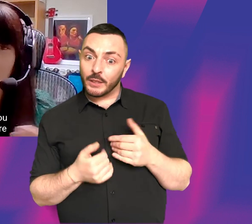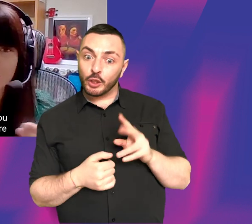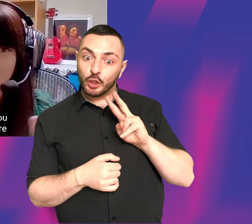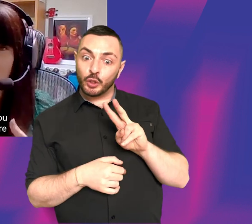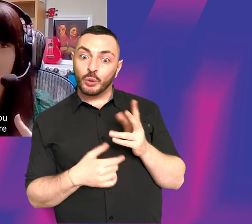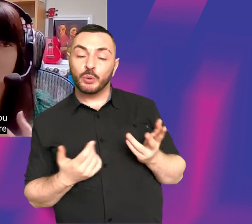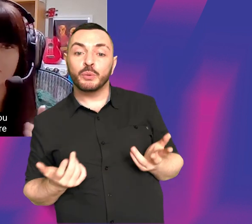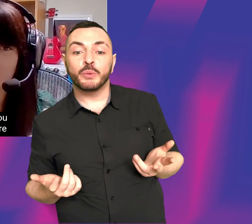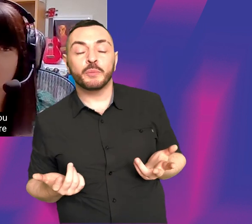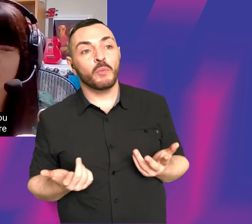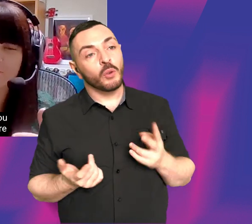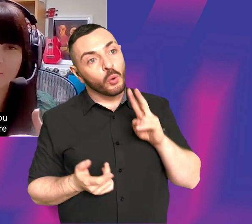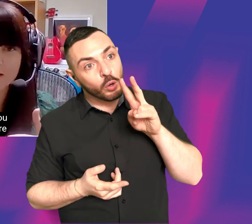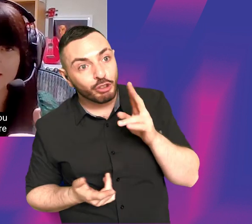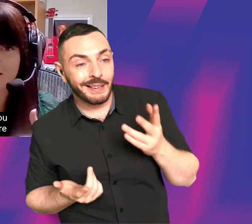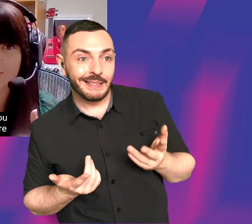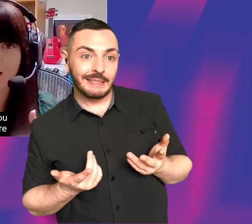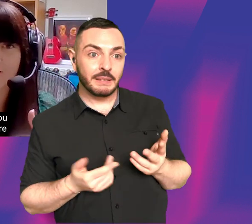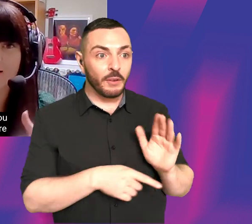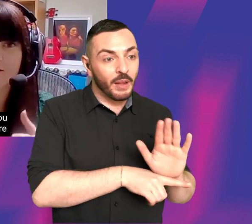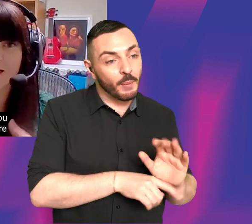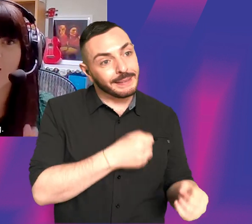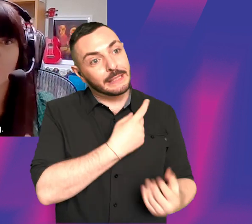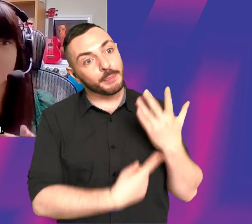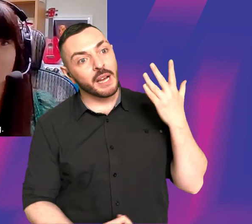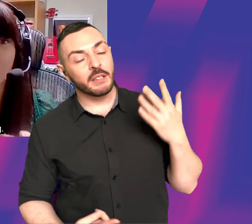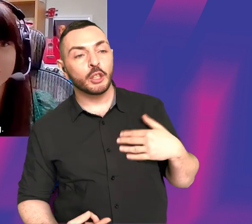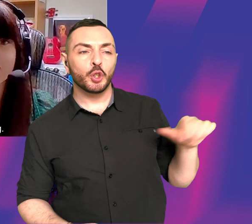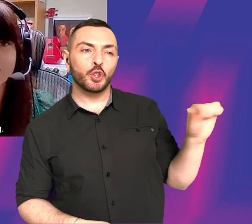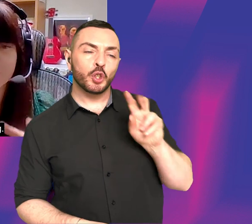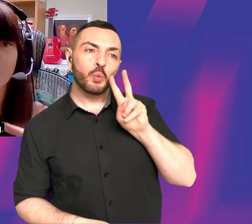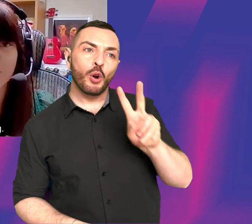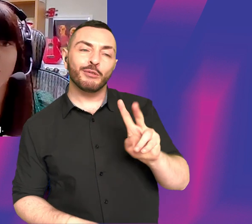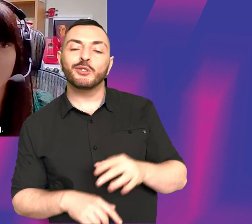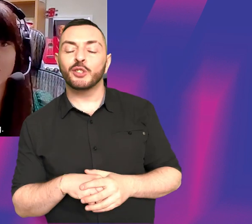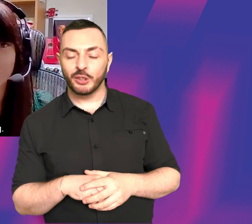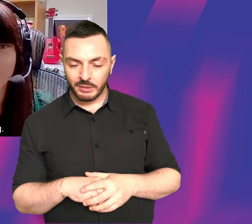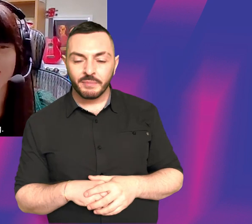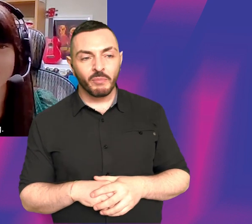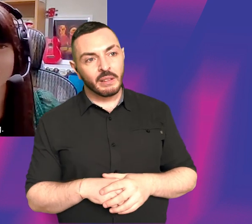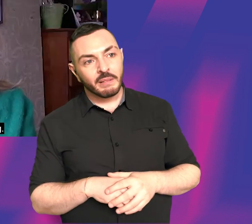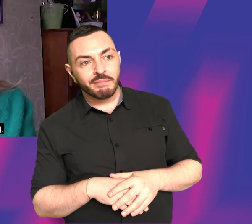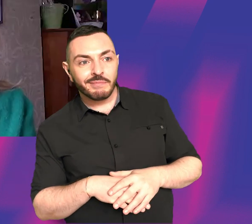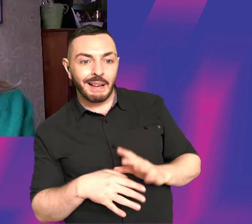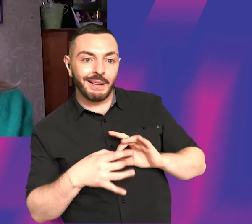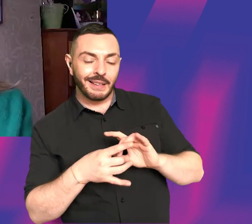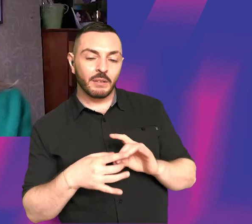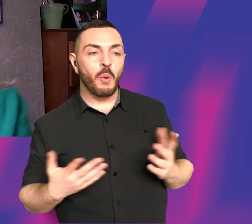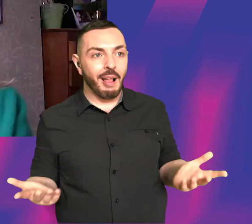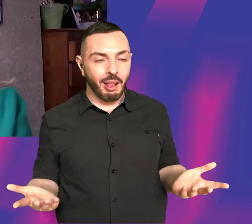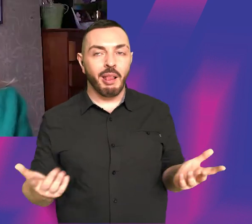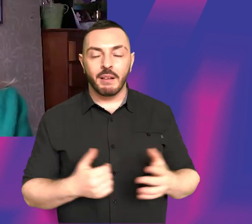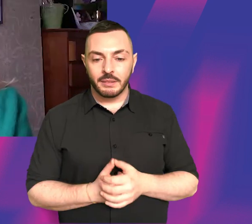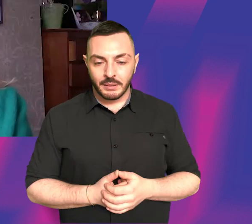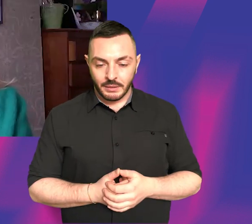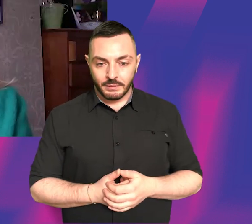watching any particular films that you found particularly inspiring that you're like, oh, you should watch this if you want to know about filmmaking? Oh, well,